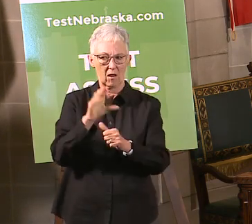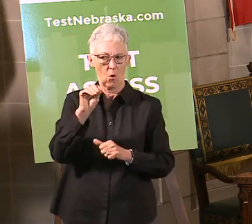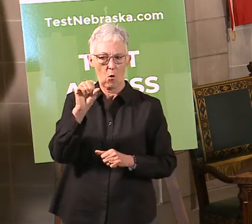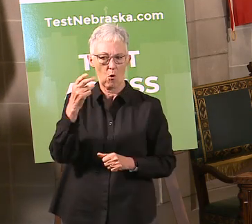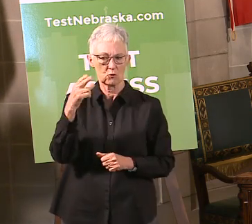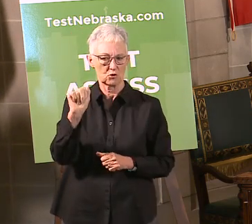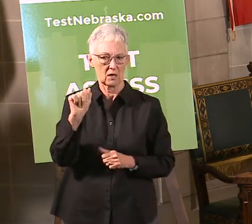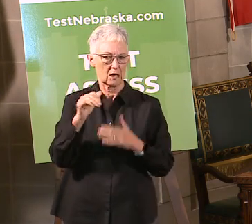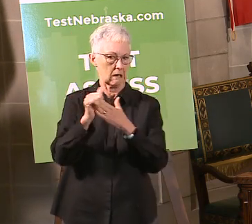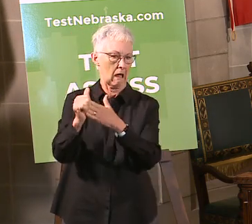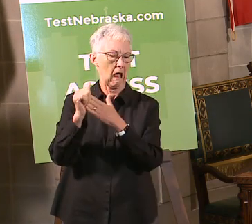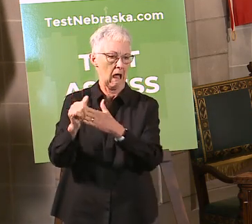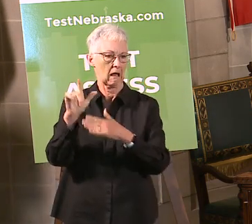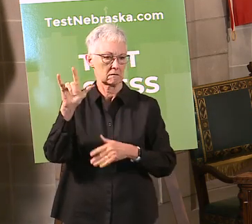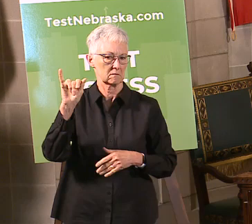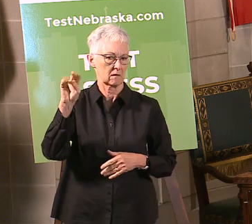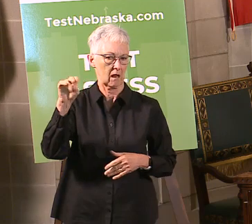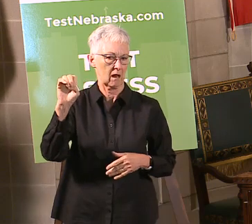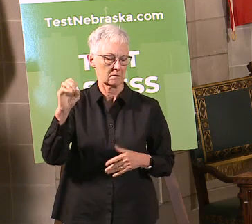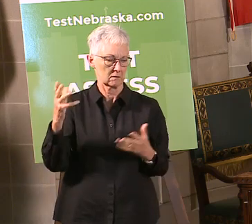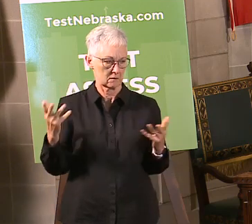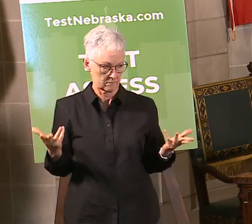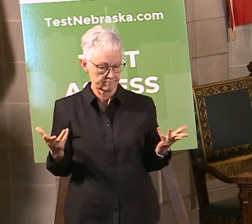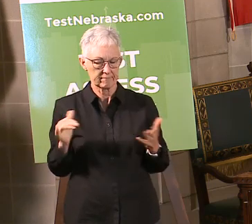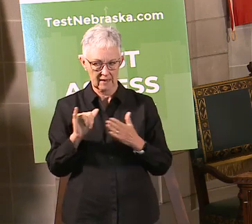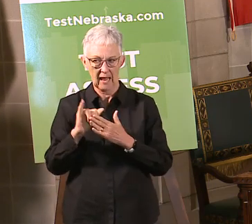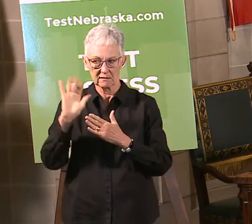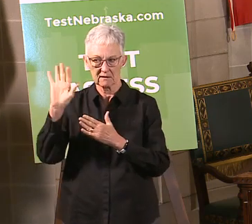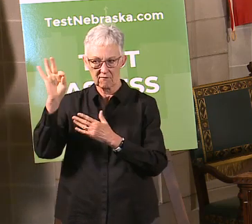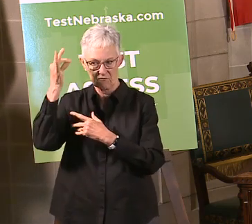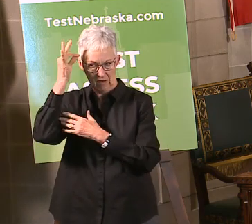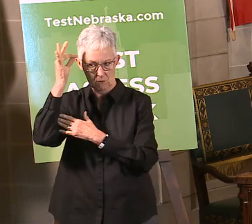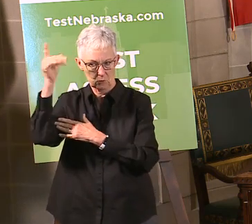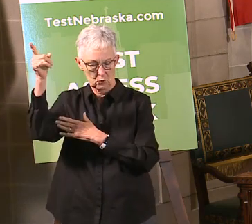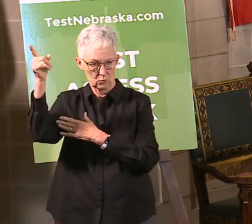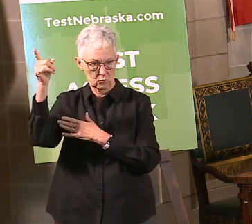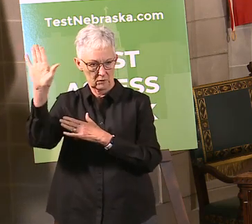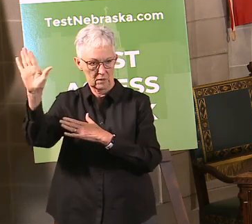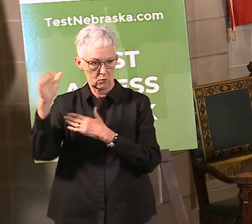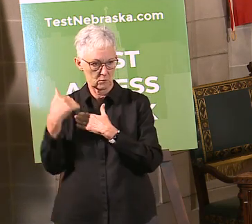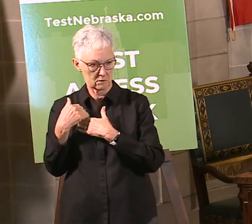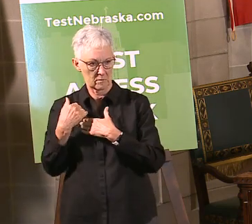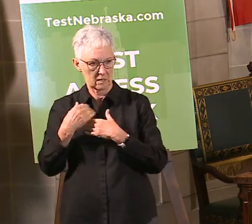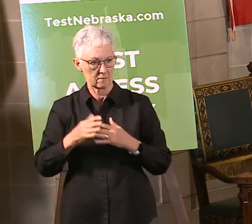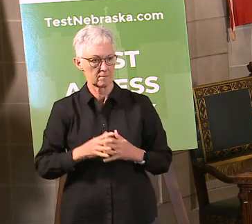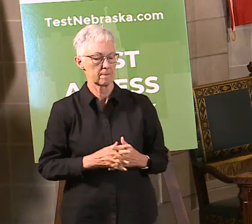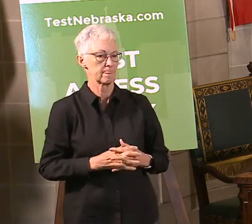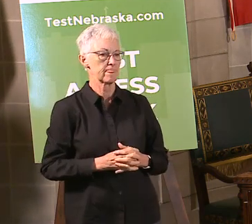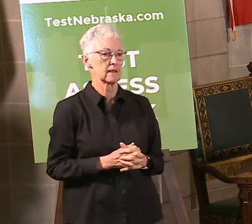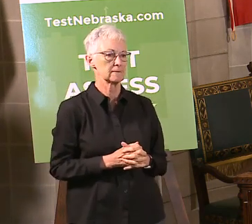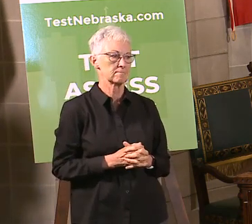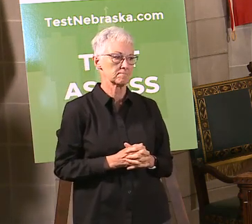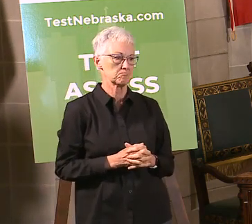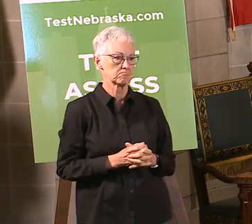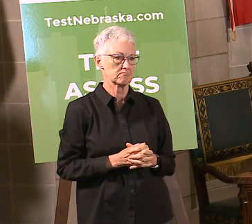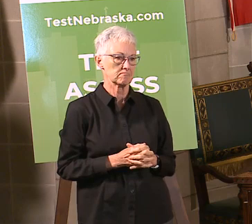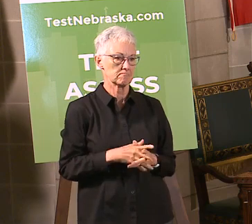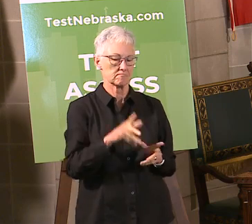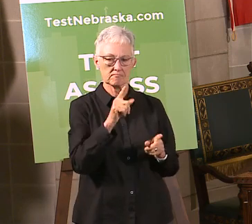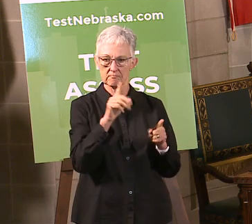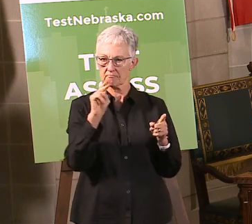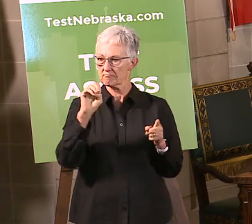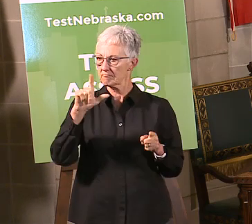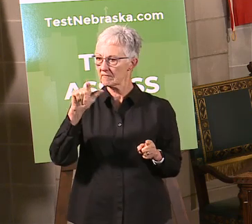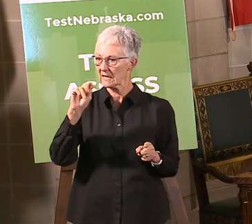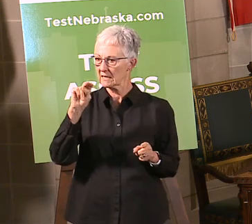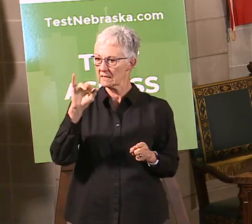Melanie from the York News Times wants to know what will happen with ball tournaments that are scheduled throughout the summer. So Melanie wants